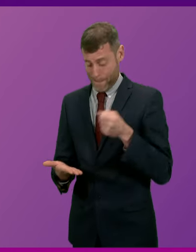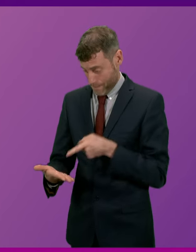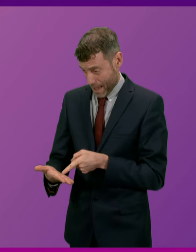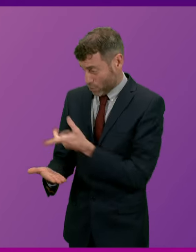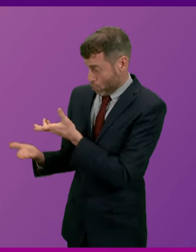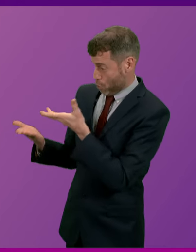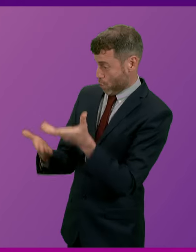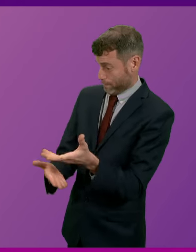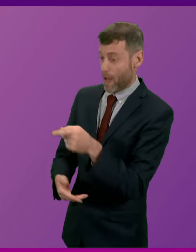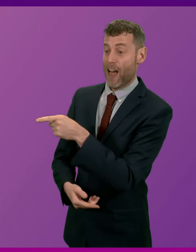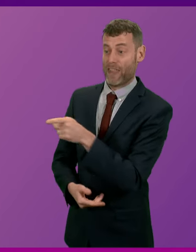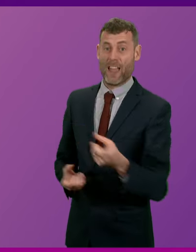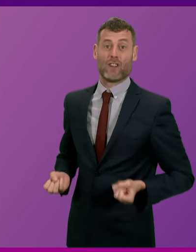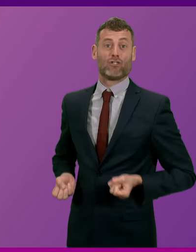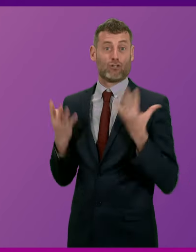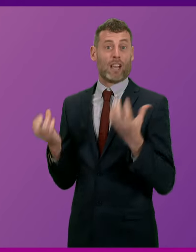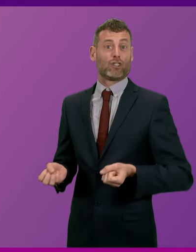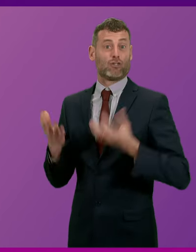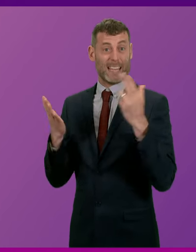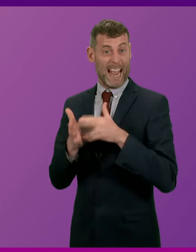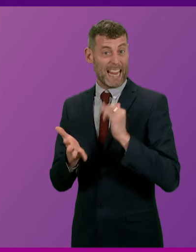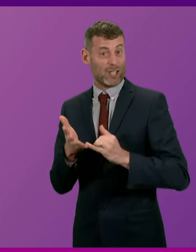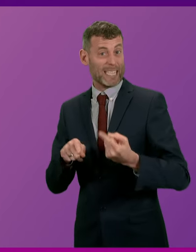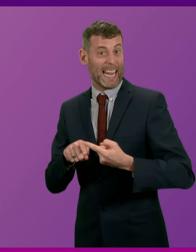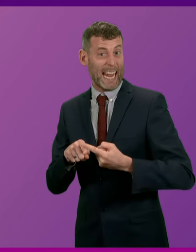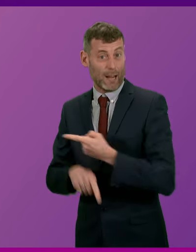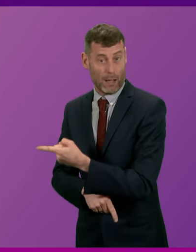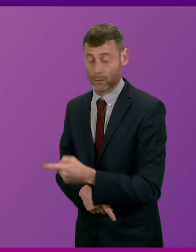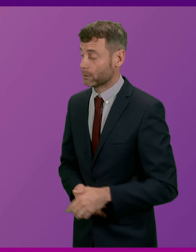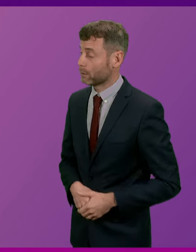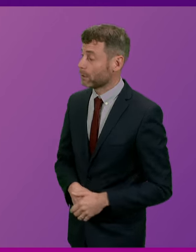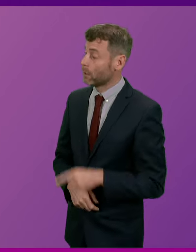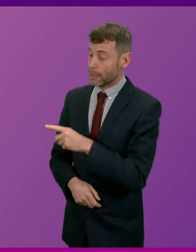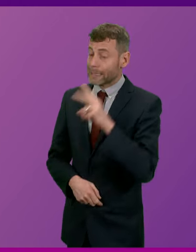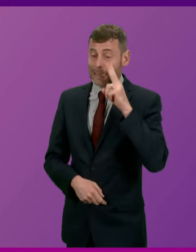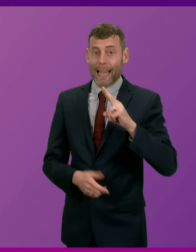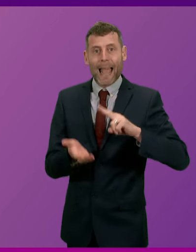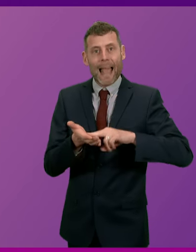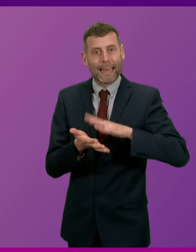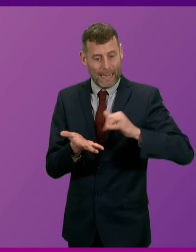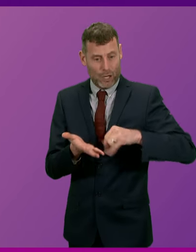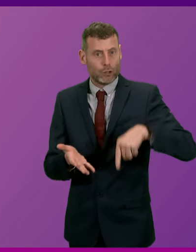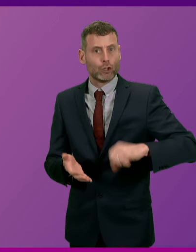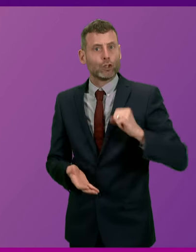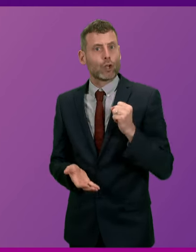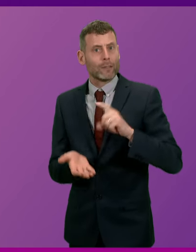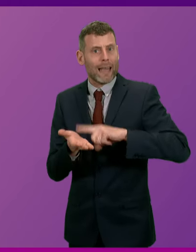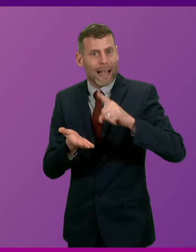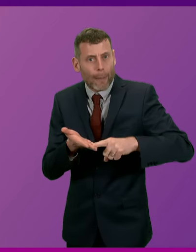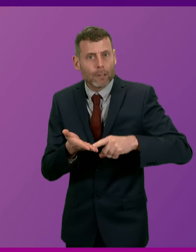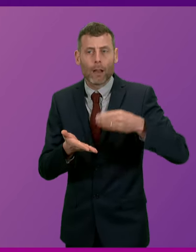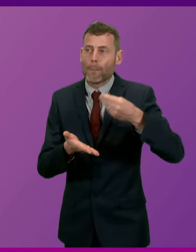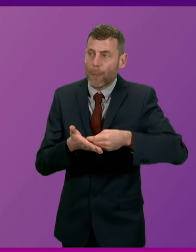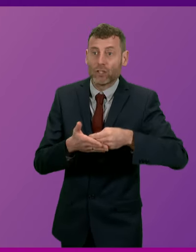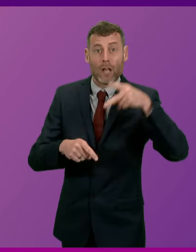strike in NHS England. Huge cuts to Scotland's capital budget presenting officer. So I'm immensely